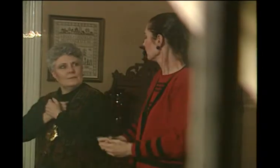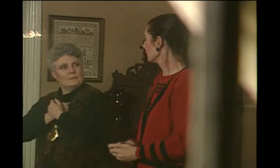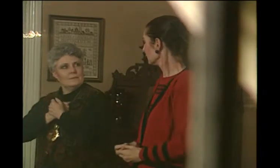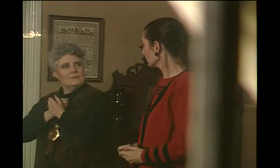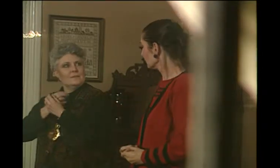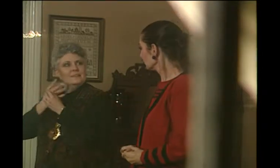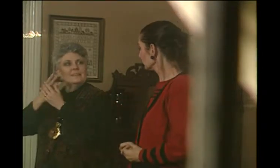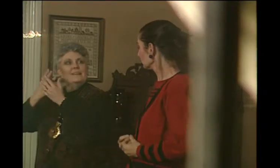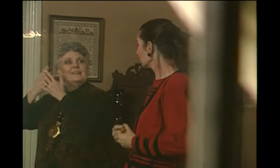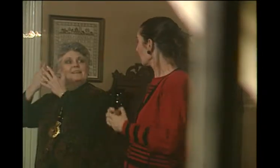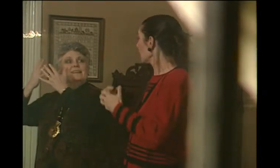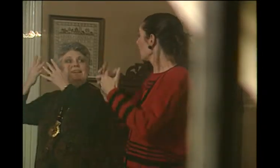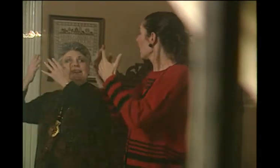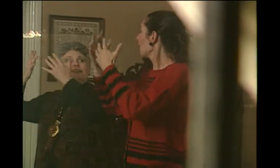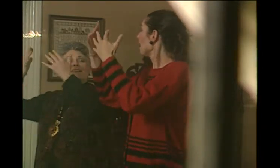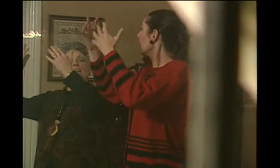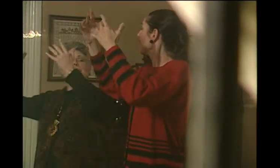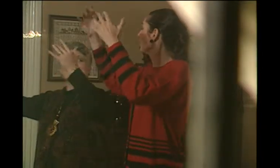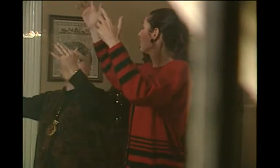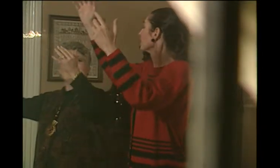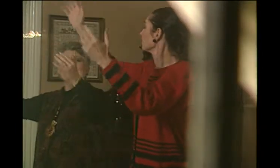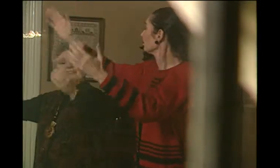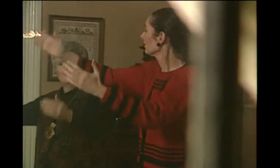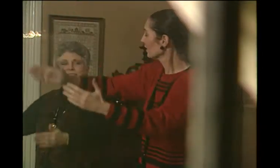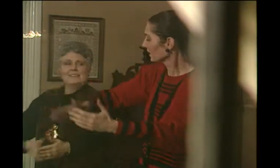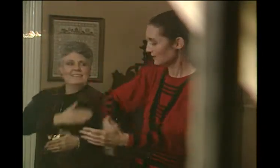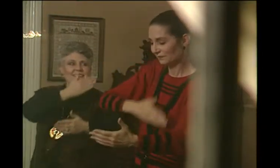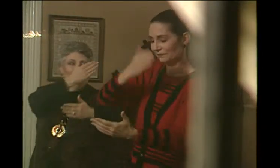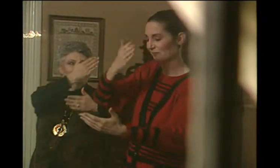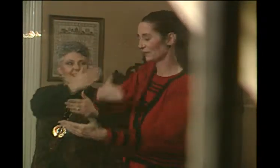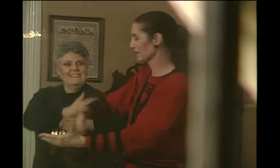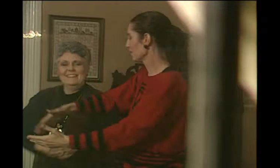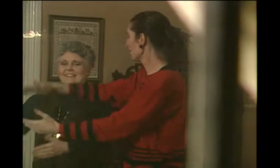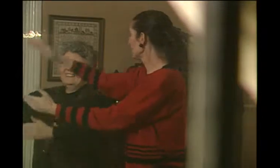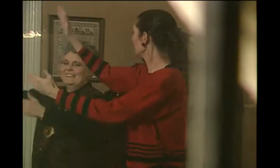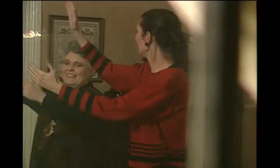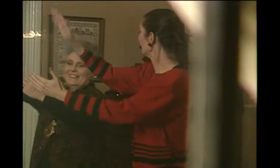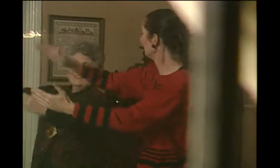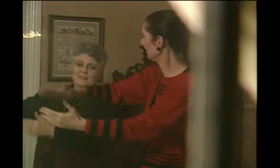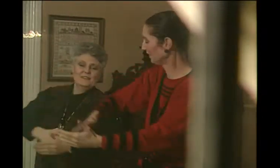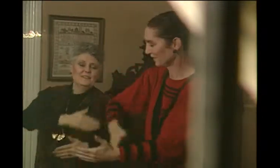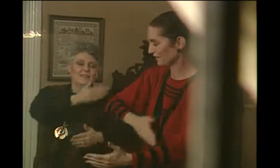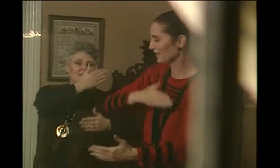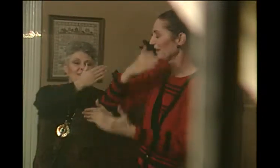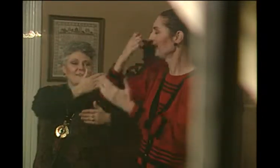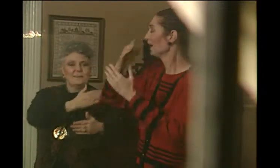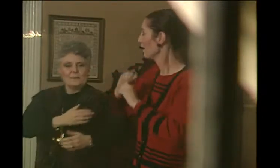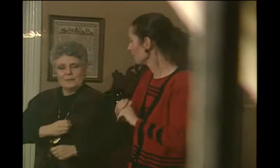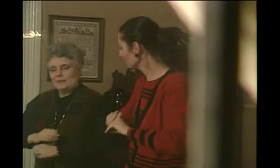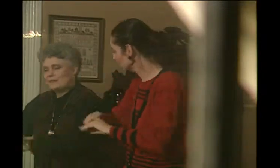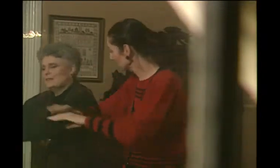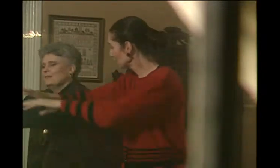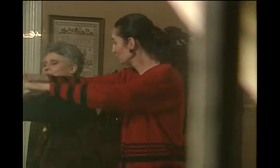A lot of hearing people take it for granted what all information we get